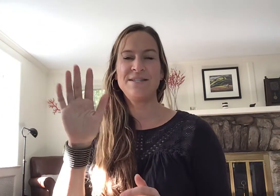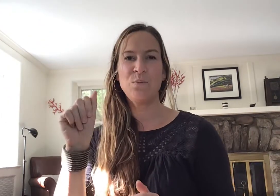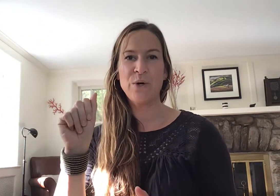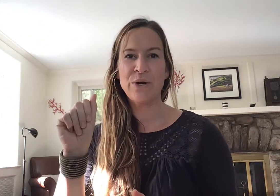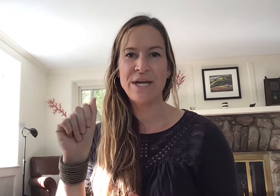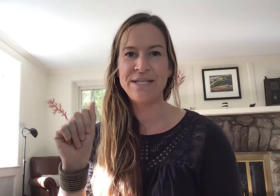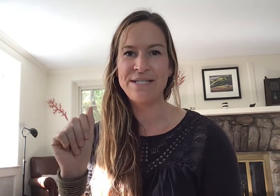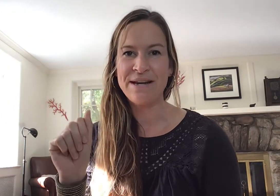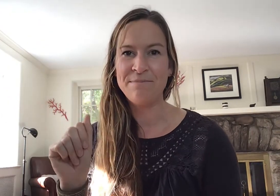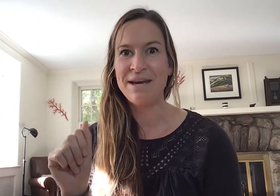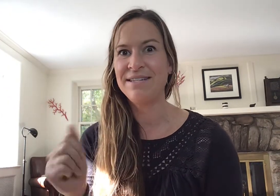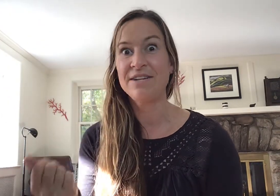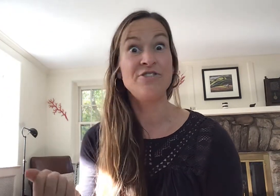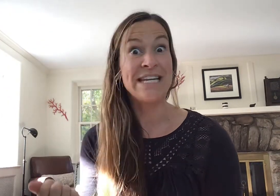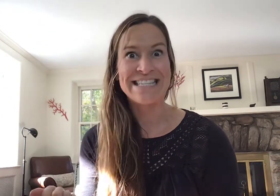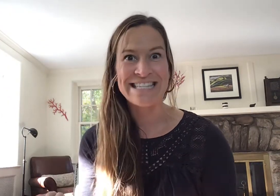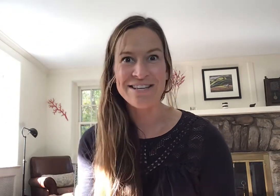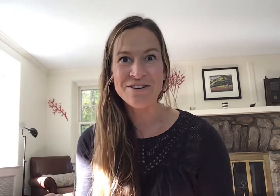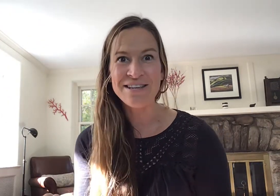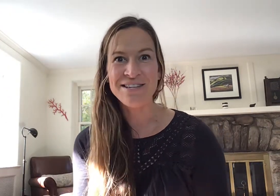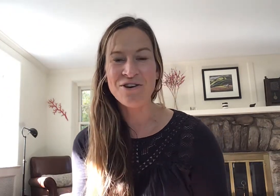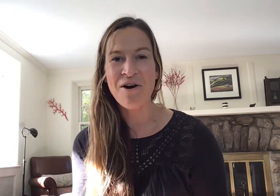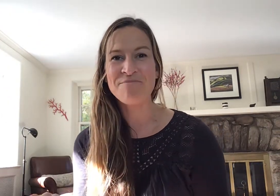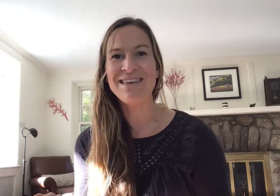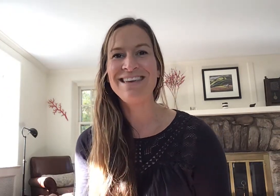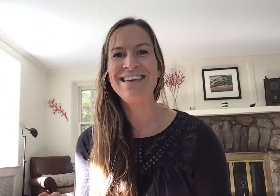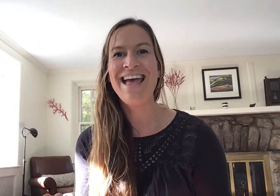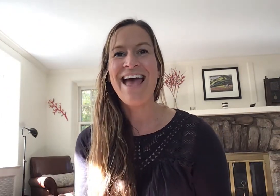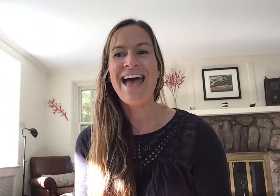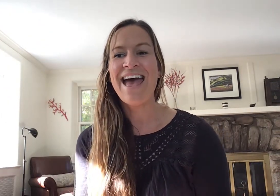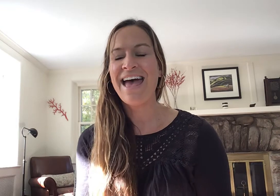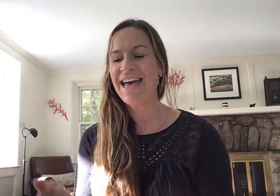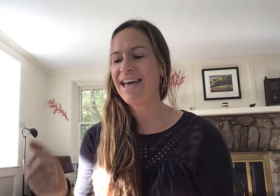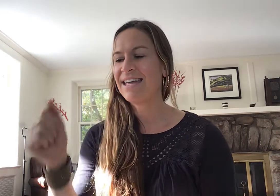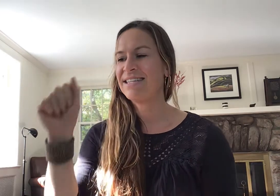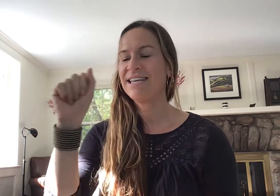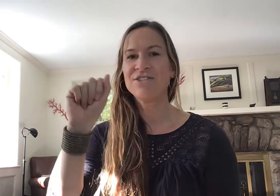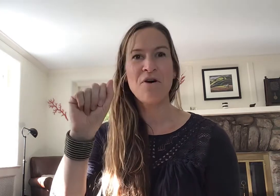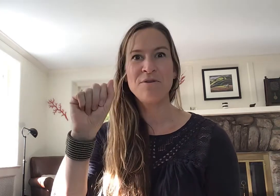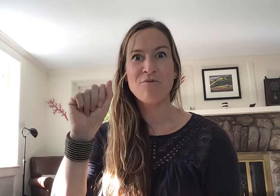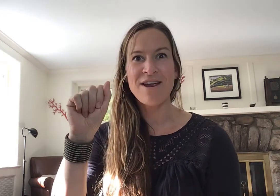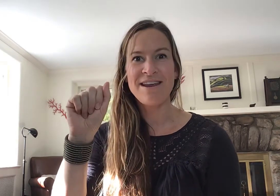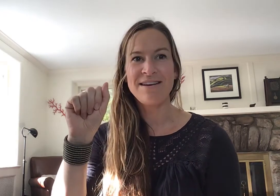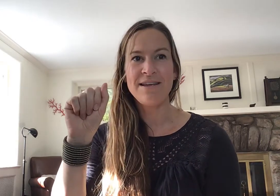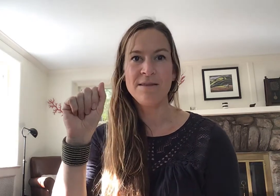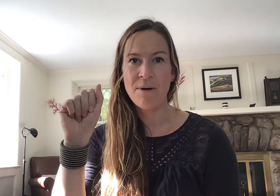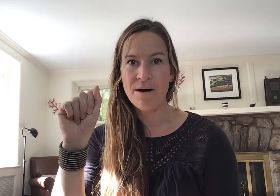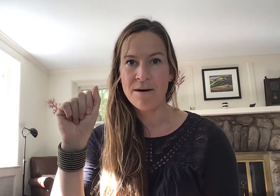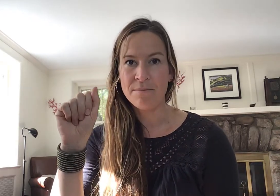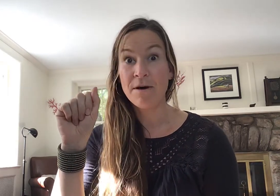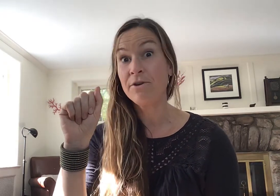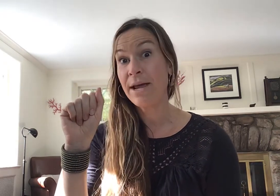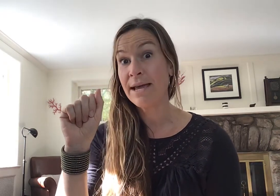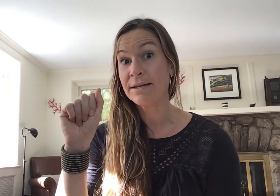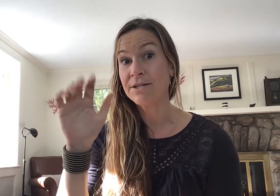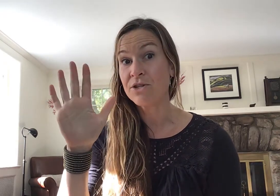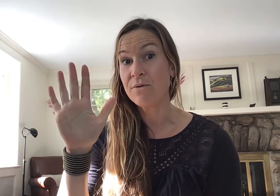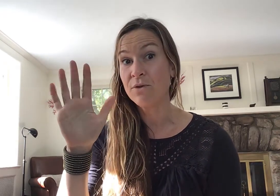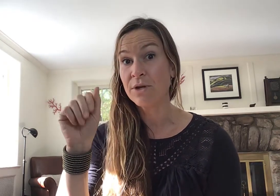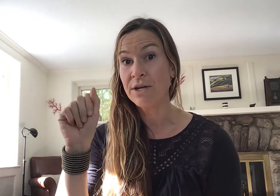work is done by Dr. Dan Siegel he taught me and it's called the brain in the palm of your hand so if you look